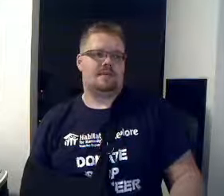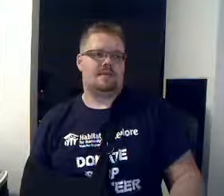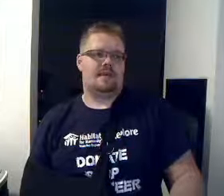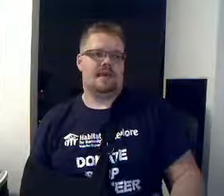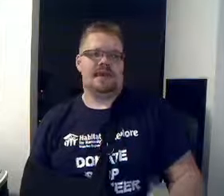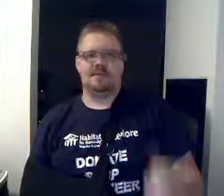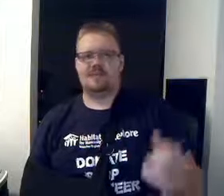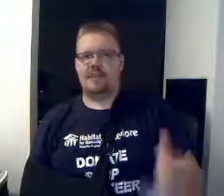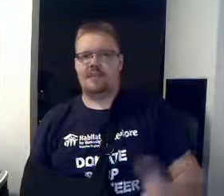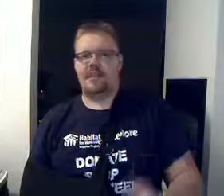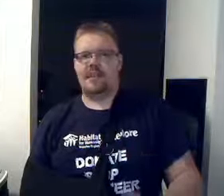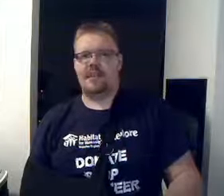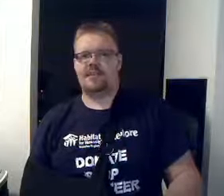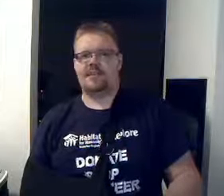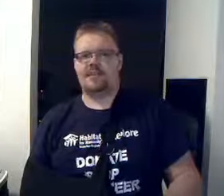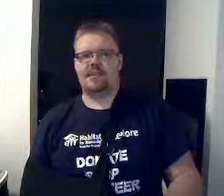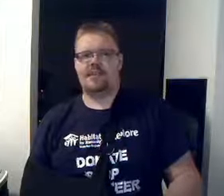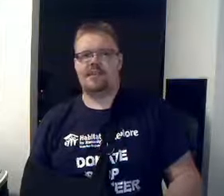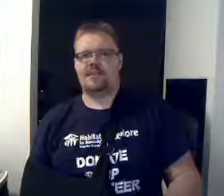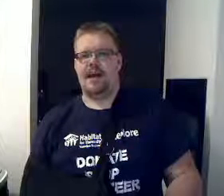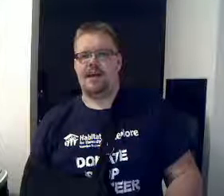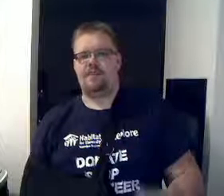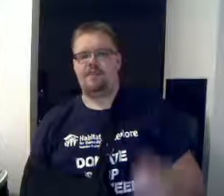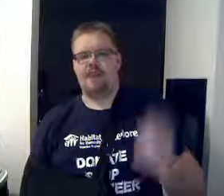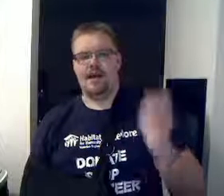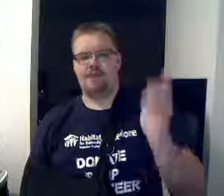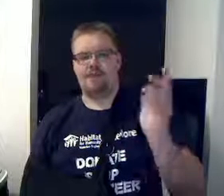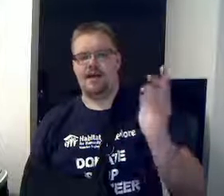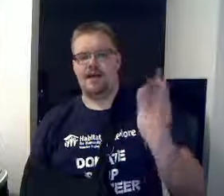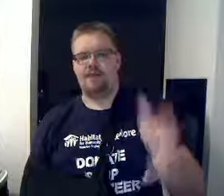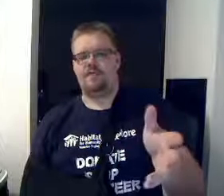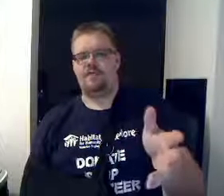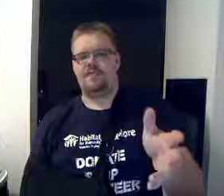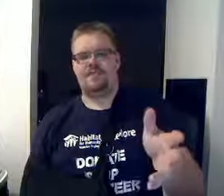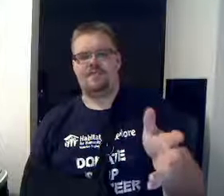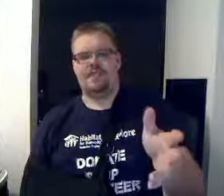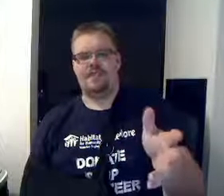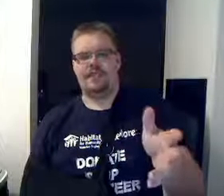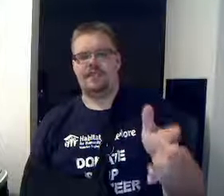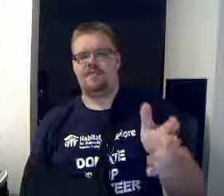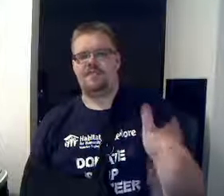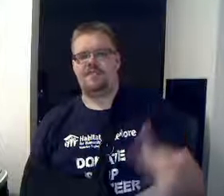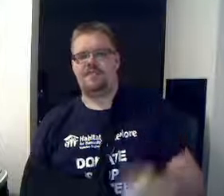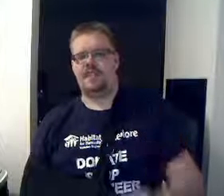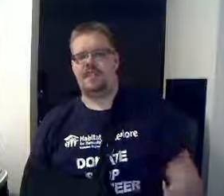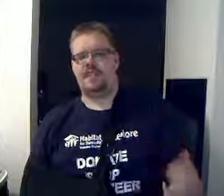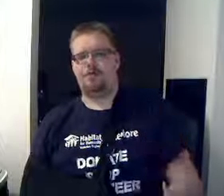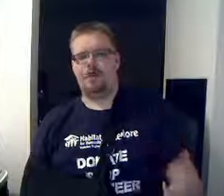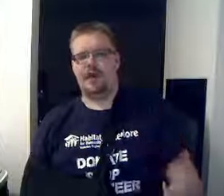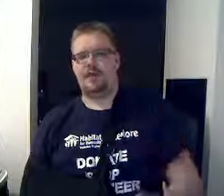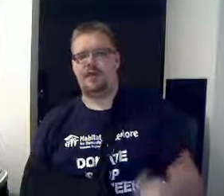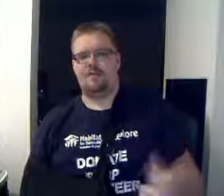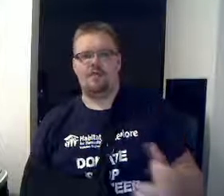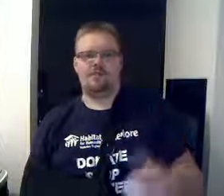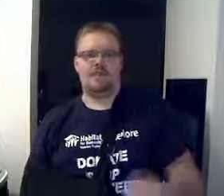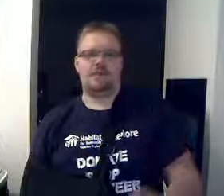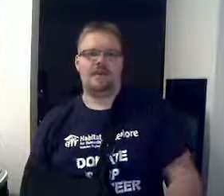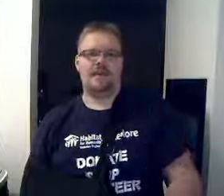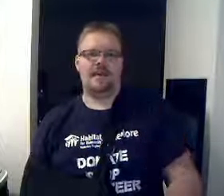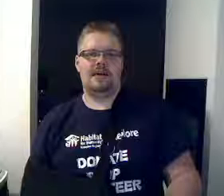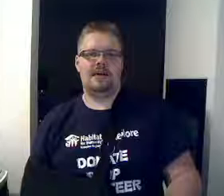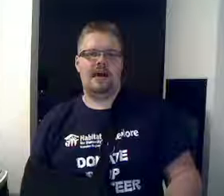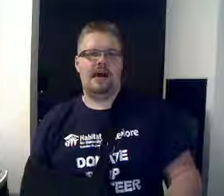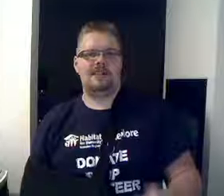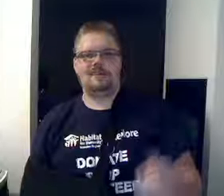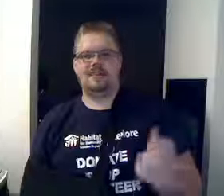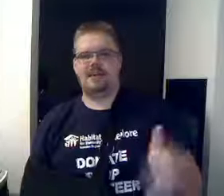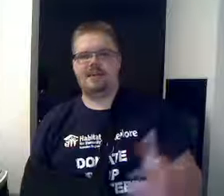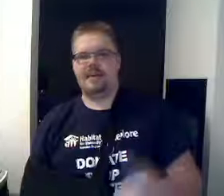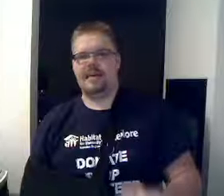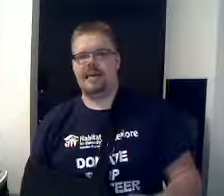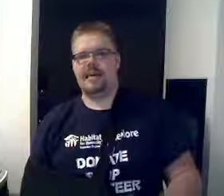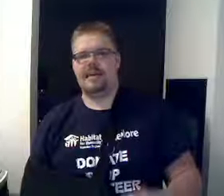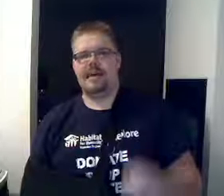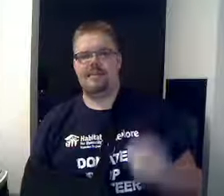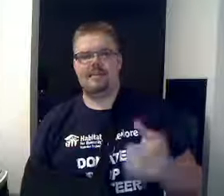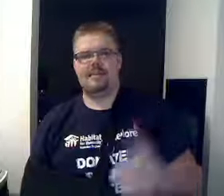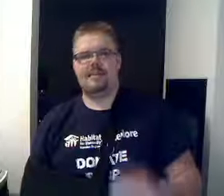And that's about all I've got to say about that. But let me know if you've seen it, if you've seen it done well or poorly, if it's a good idea, if it's a